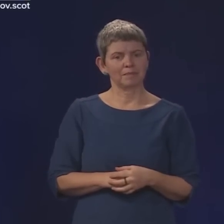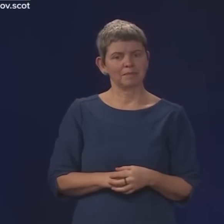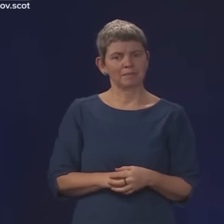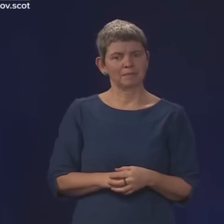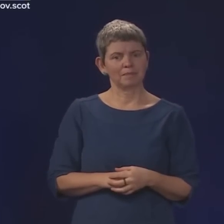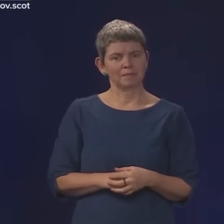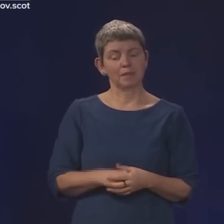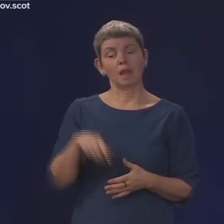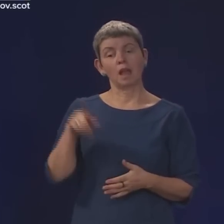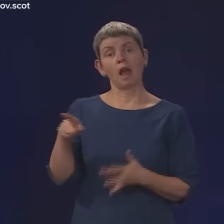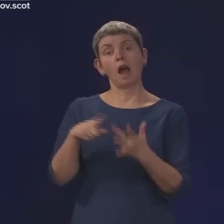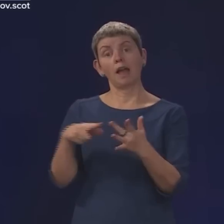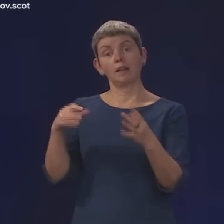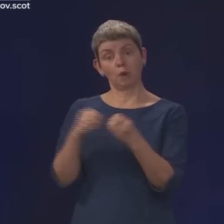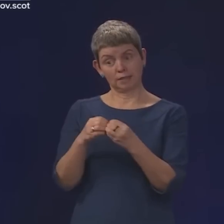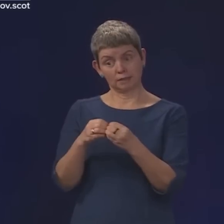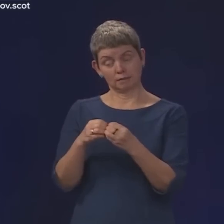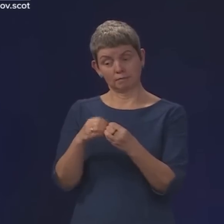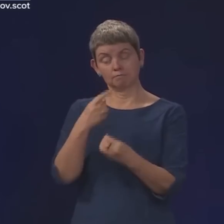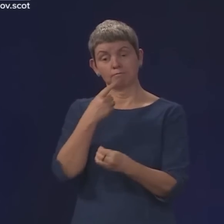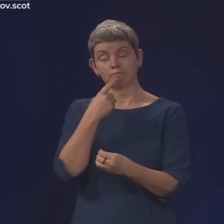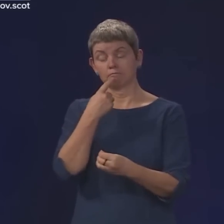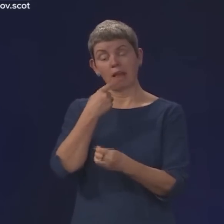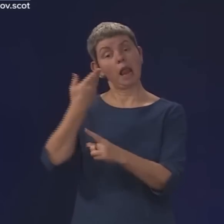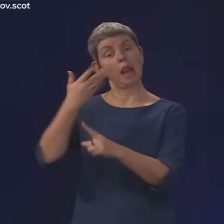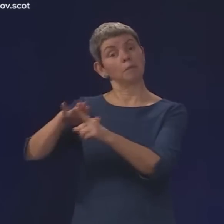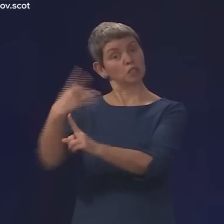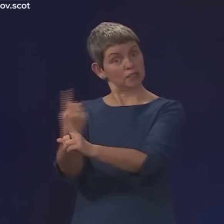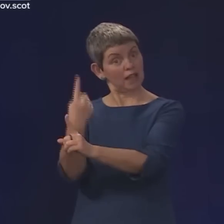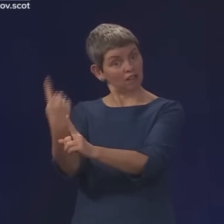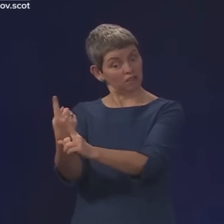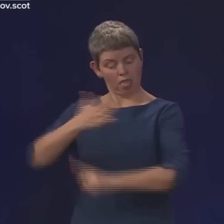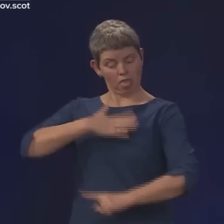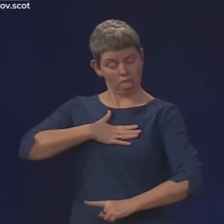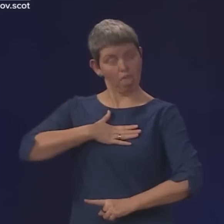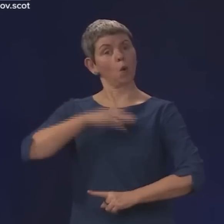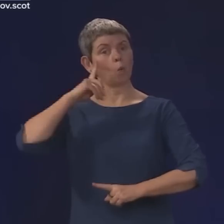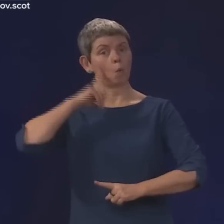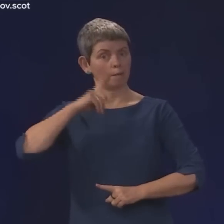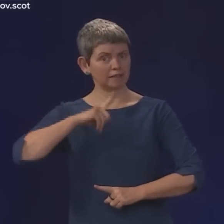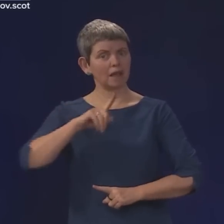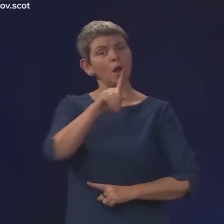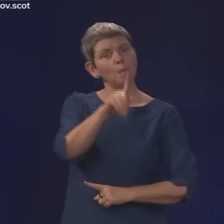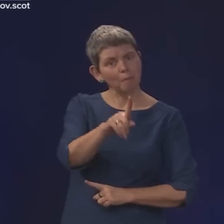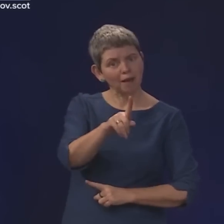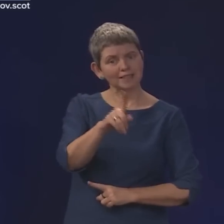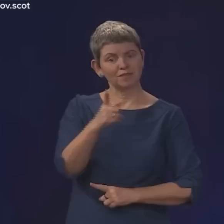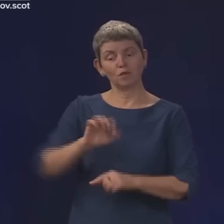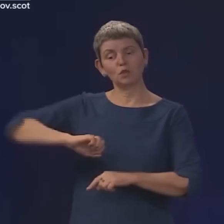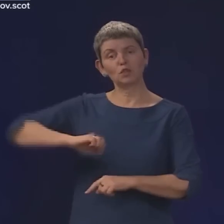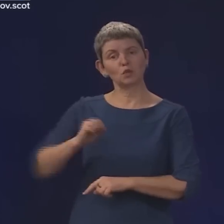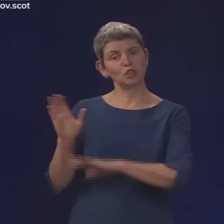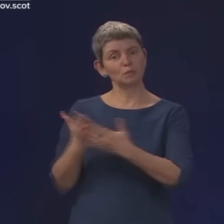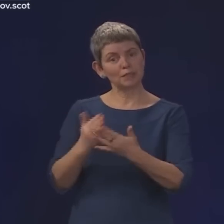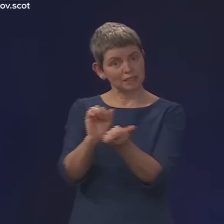is Irel Bryson calls herself a woman, but what I'm trying to say is in the context of the prison service, that is not the relevant factor here. The